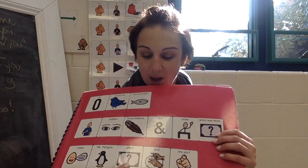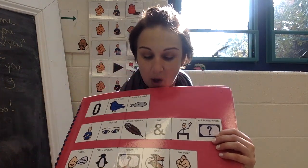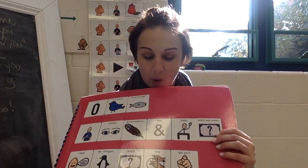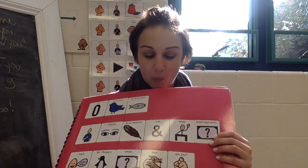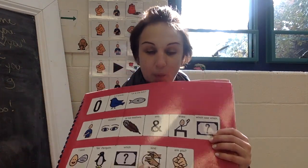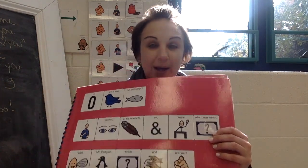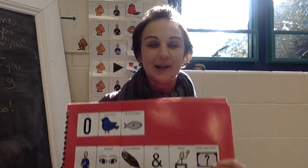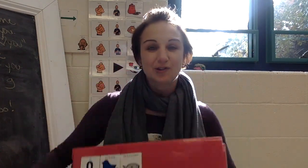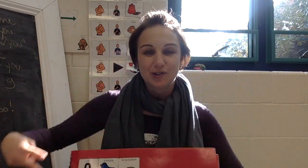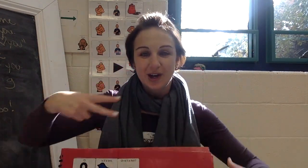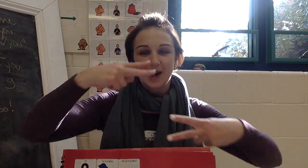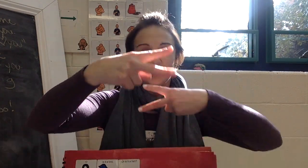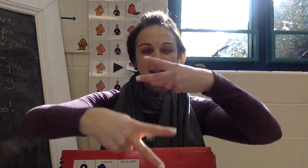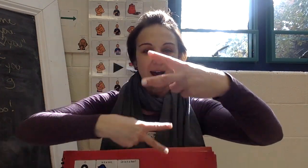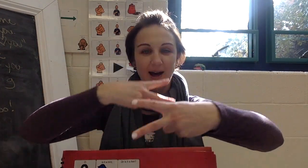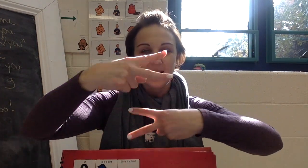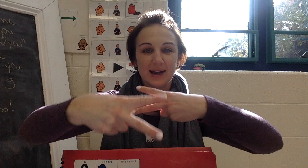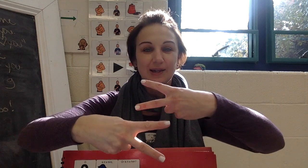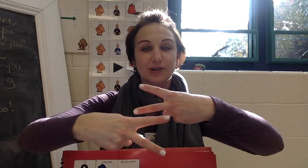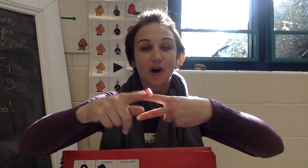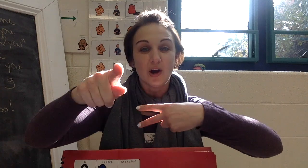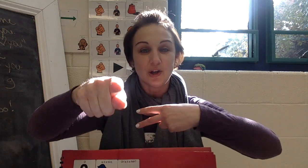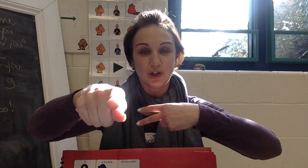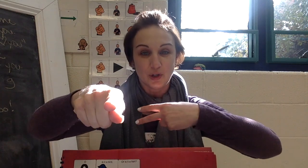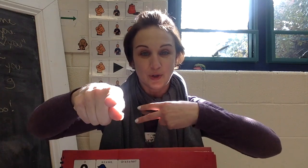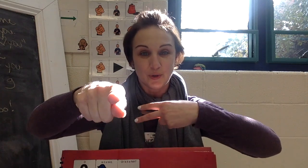which kind are you?